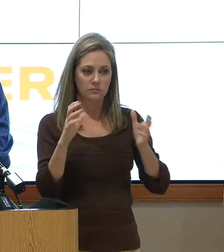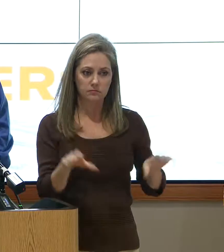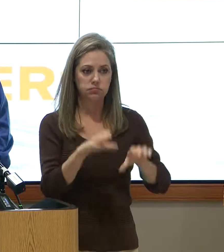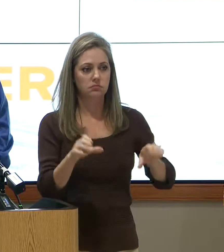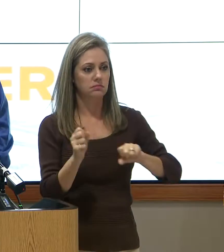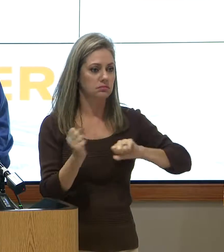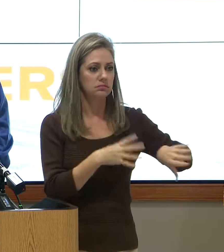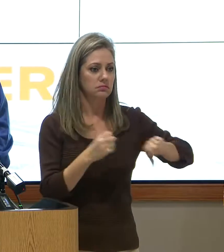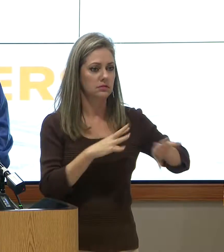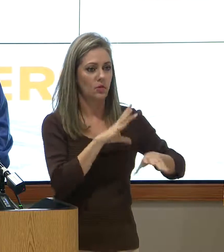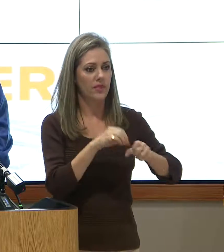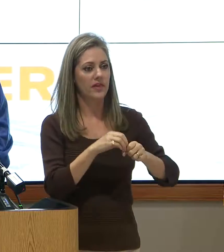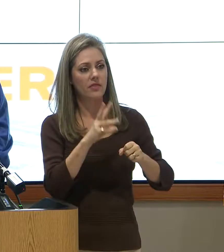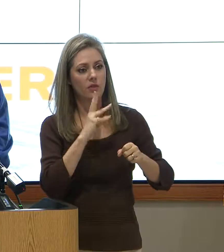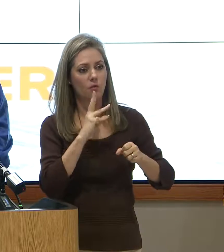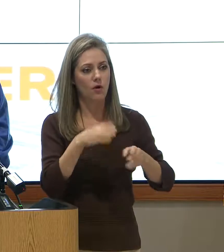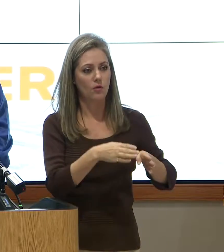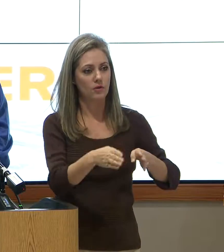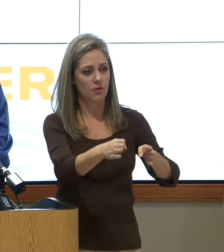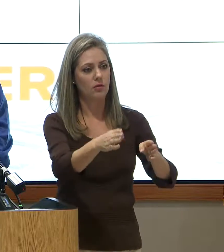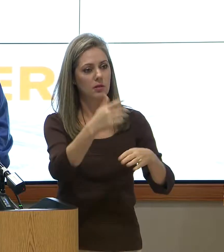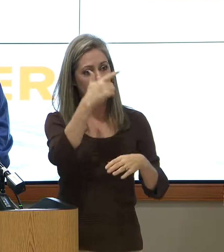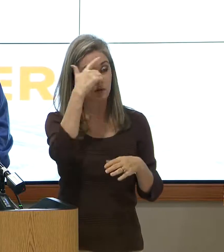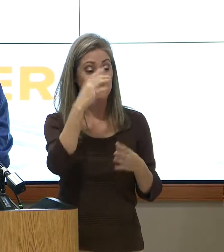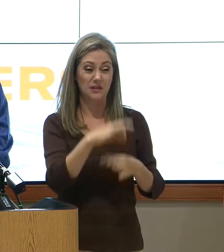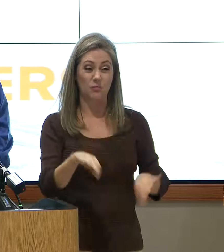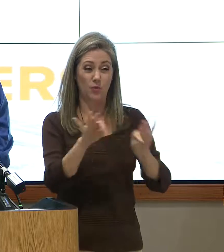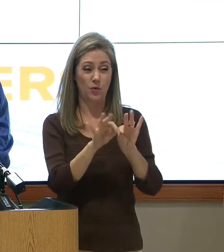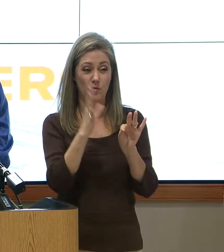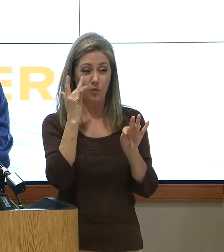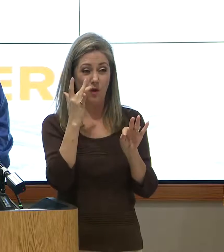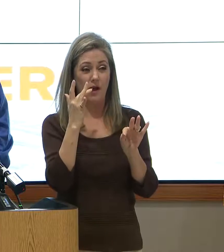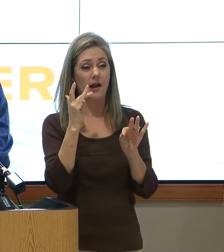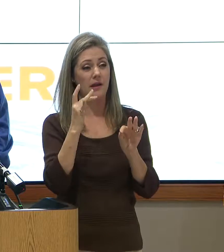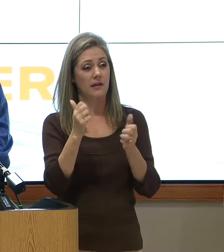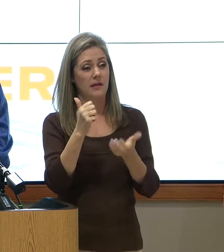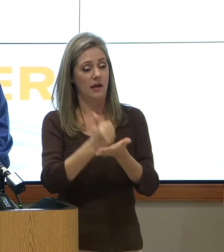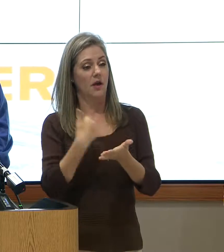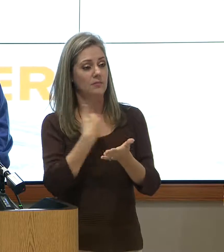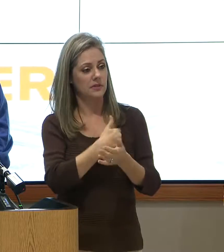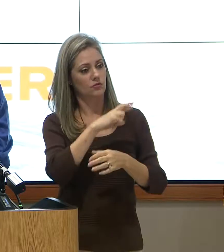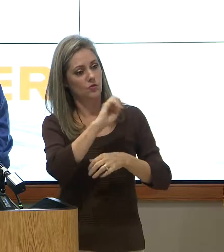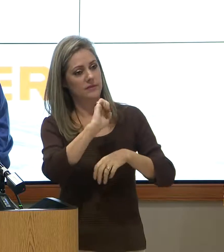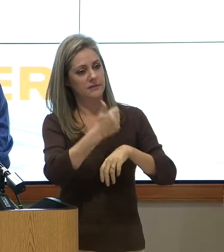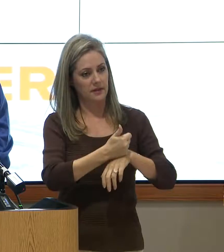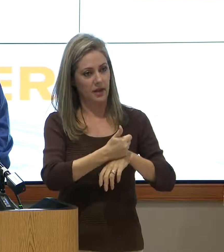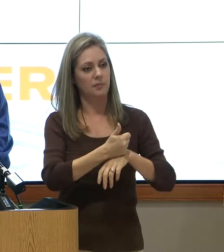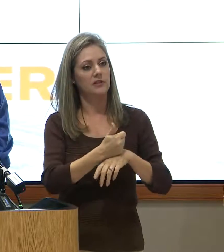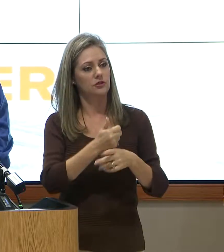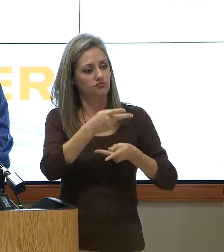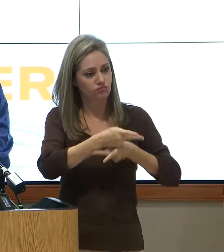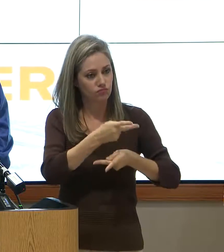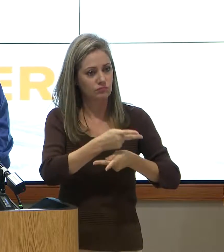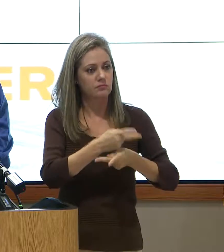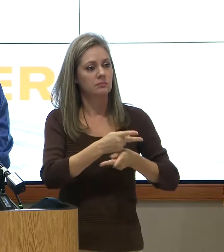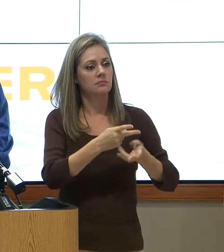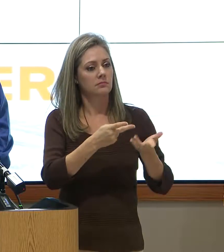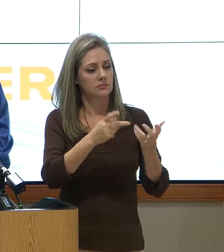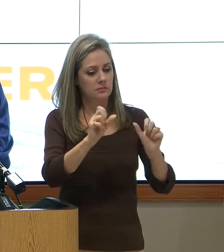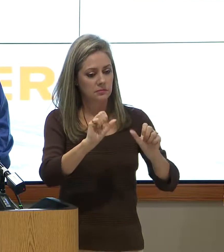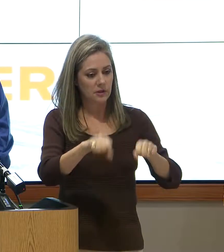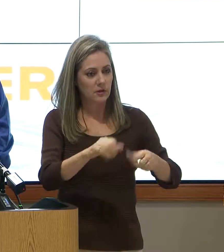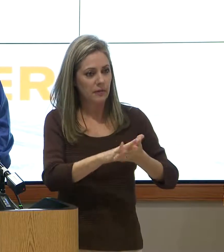debris from within our channels. And it's really critical because removing that debris helps us reestablish the overall carrying capacity of our channels.